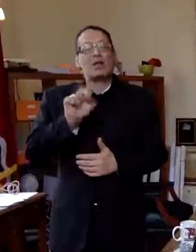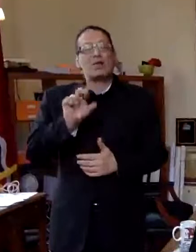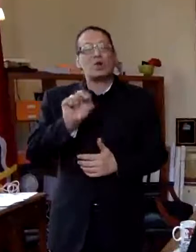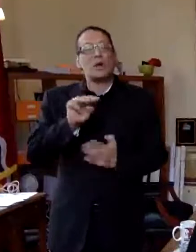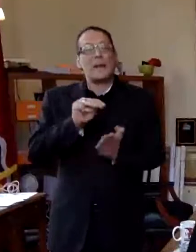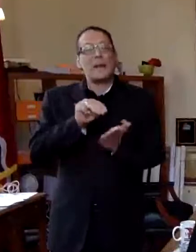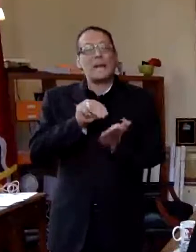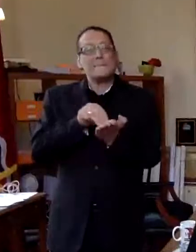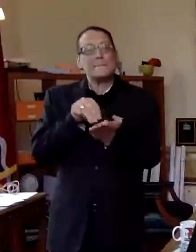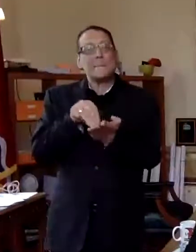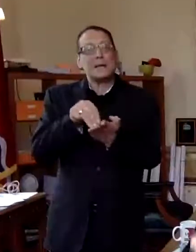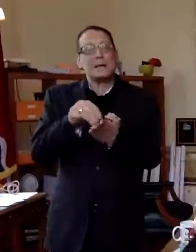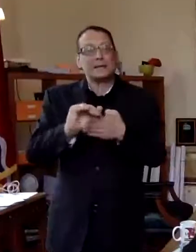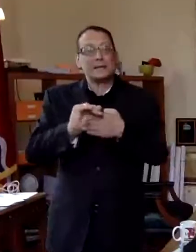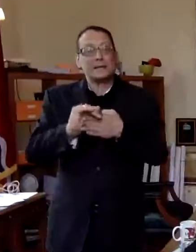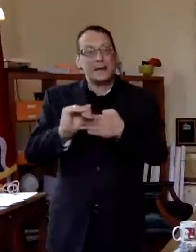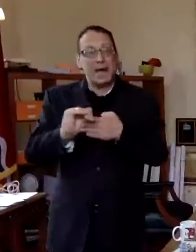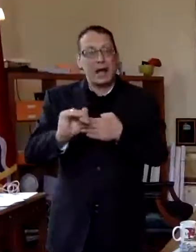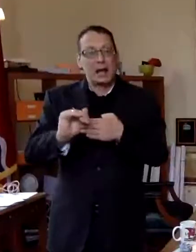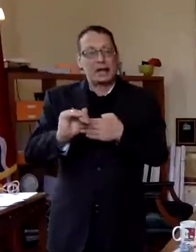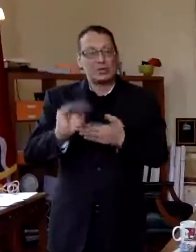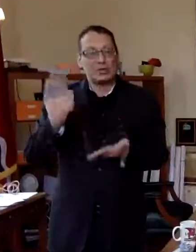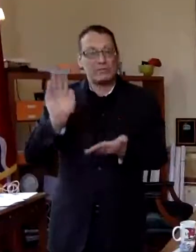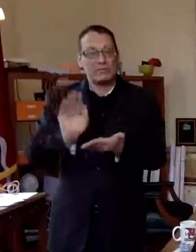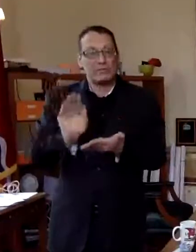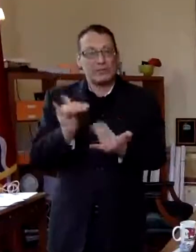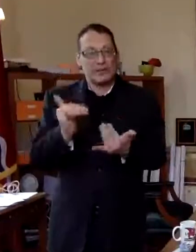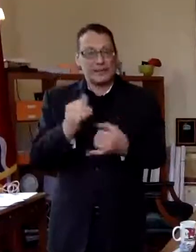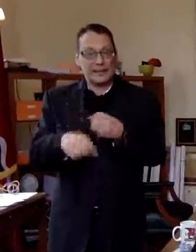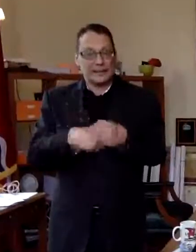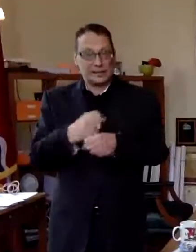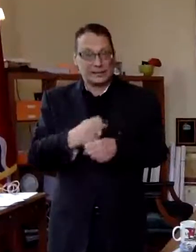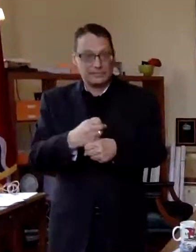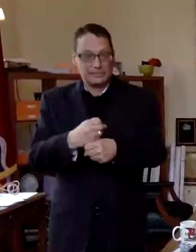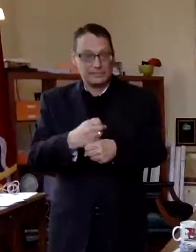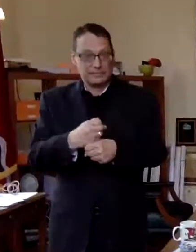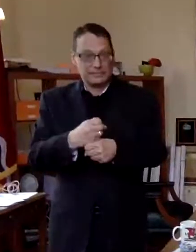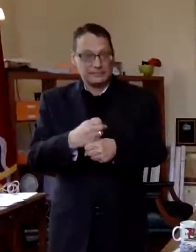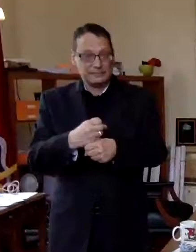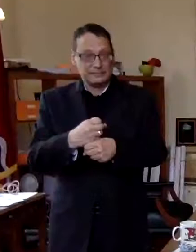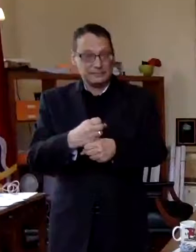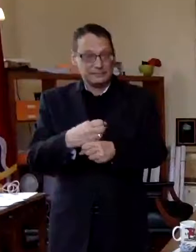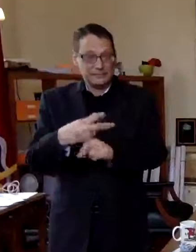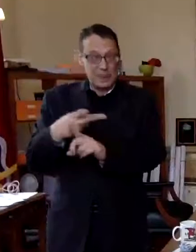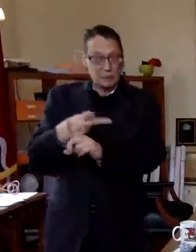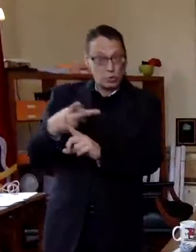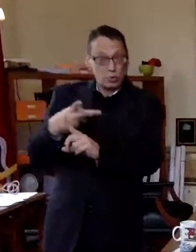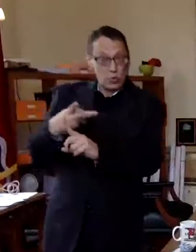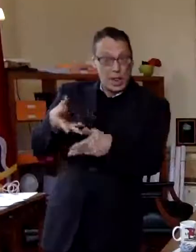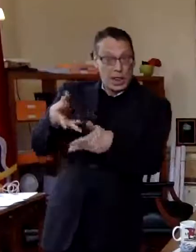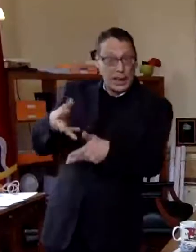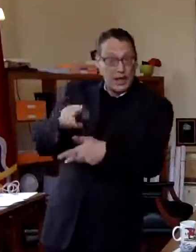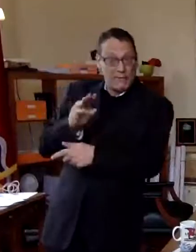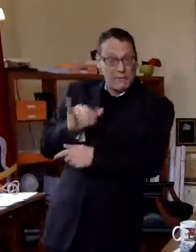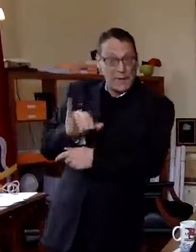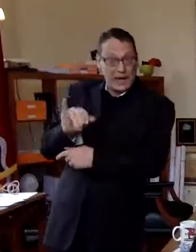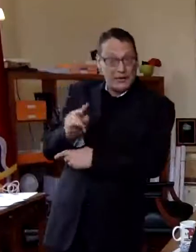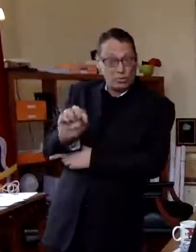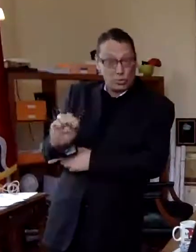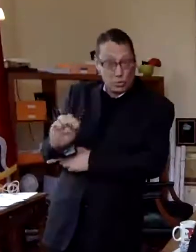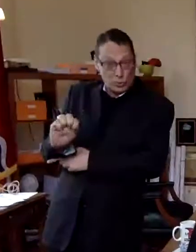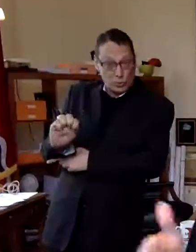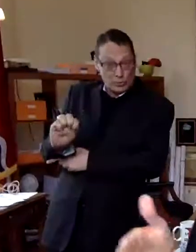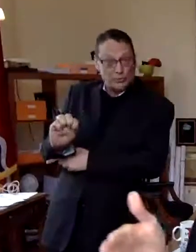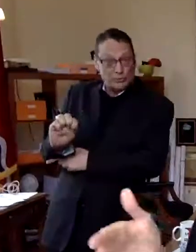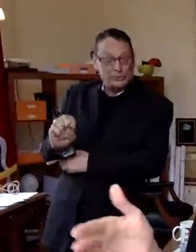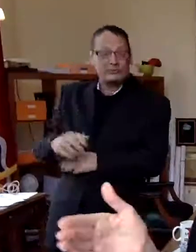dollars down in this year that we're in which we've only got two months left in this year may and june and